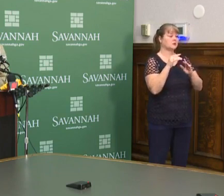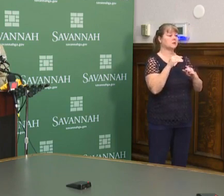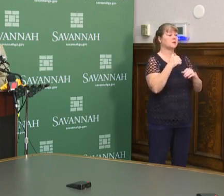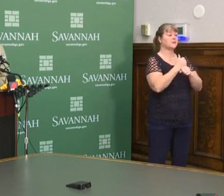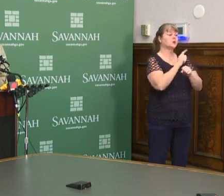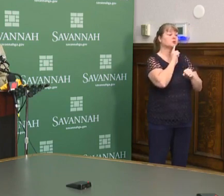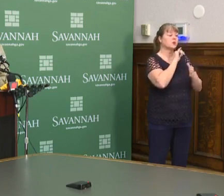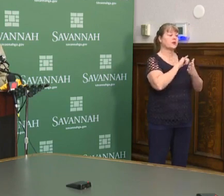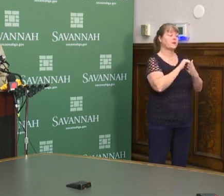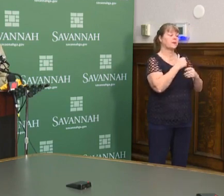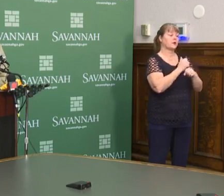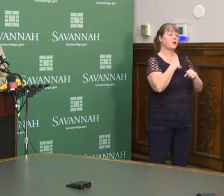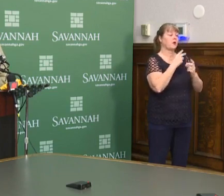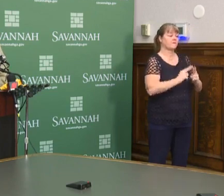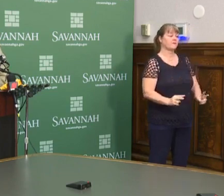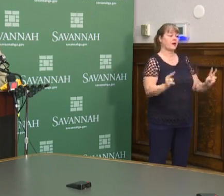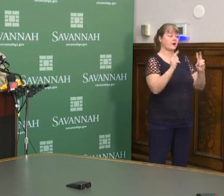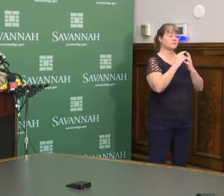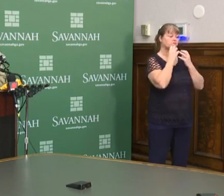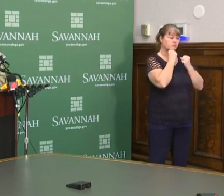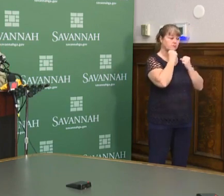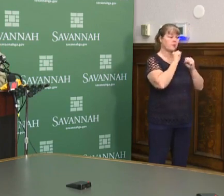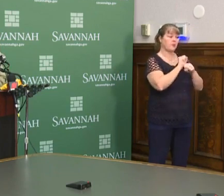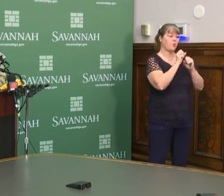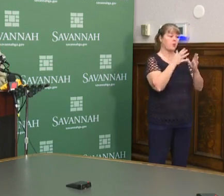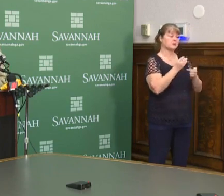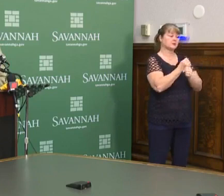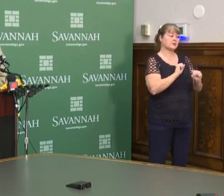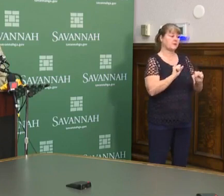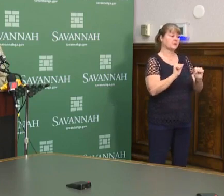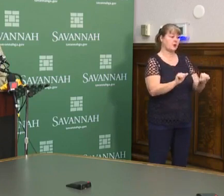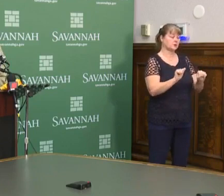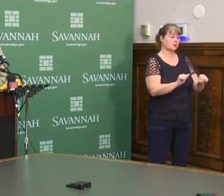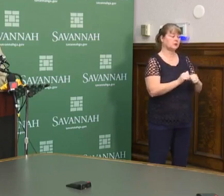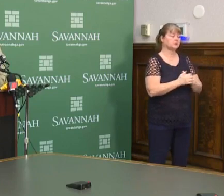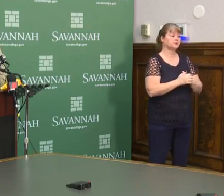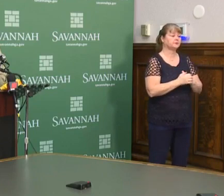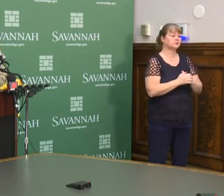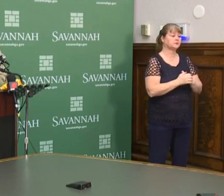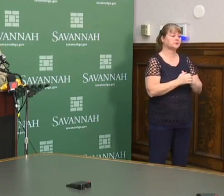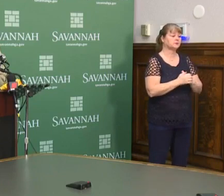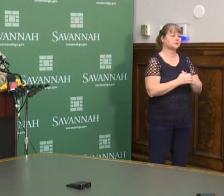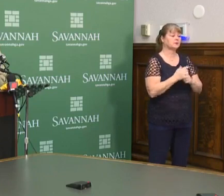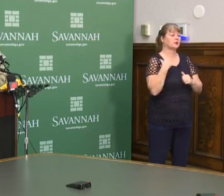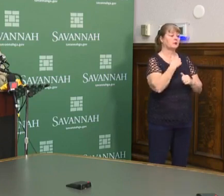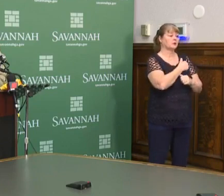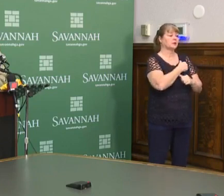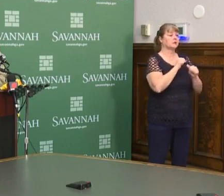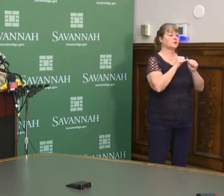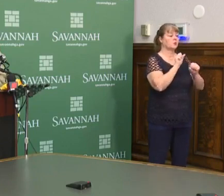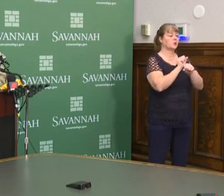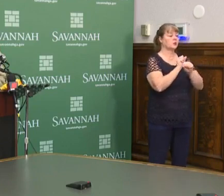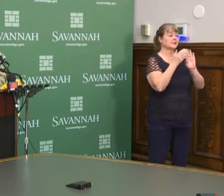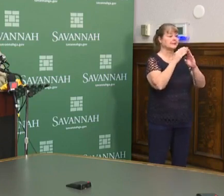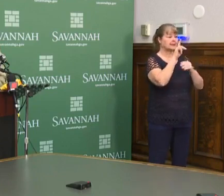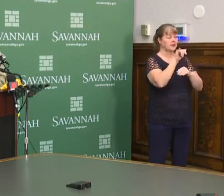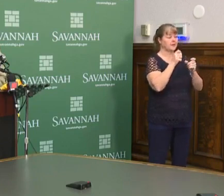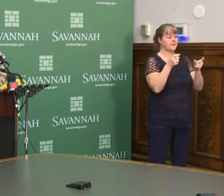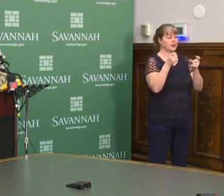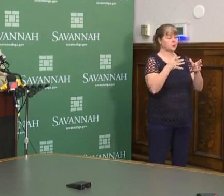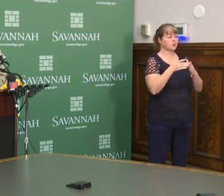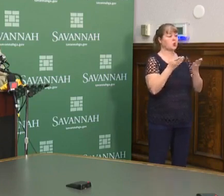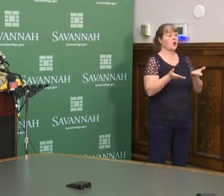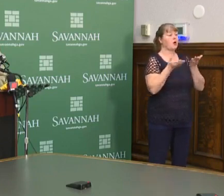to ensure that our valued employees are as safe as possible. We have worked with the city manager to